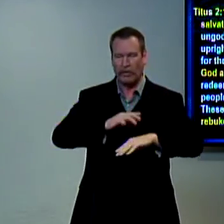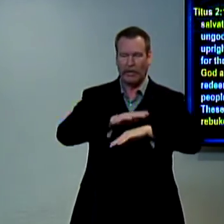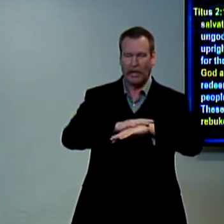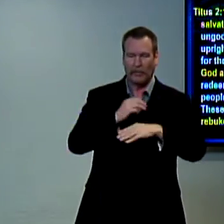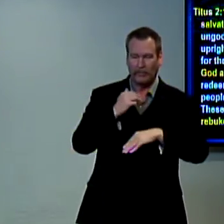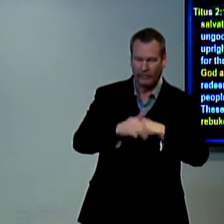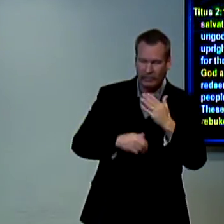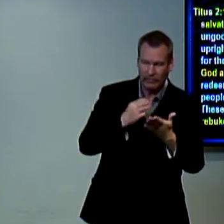truth